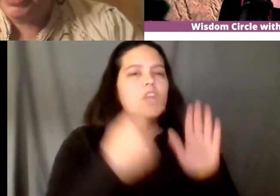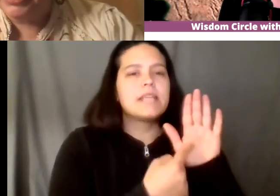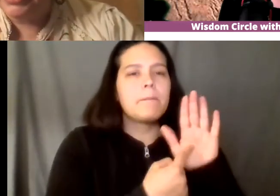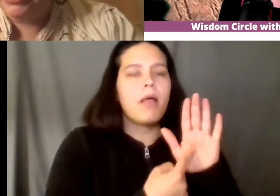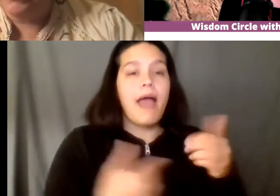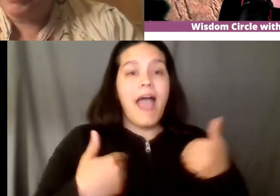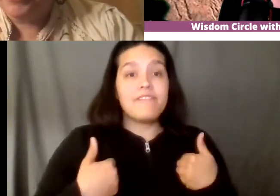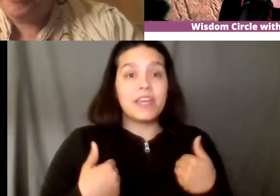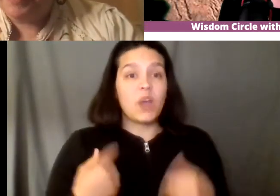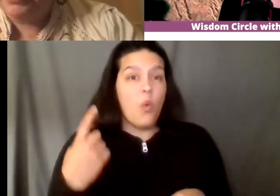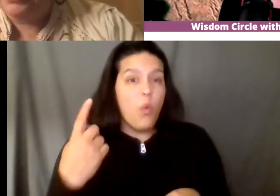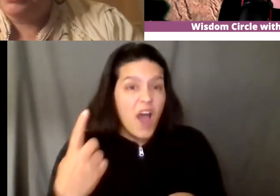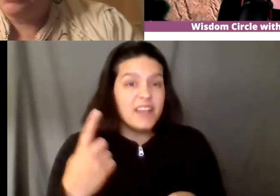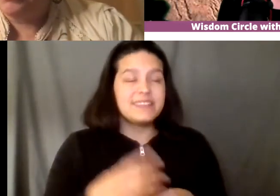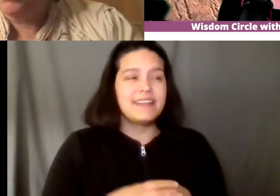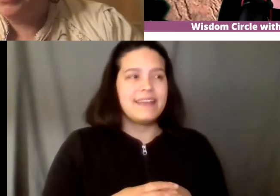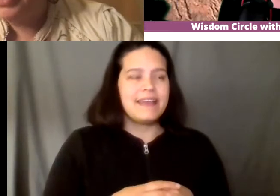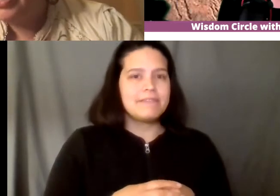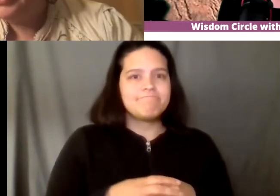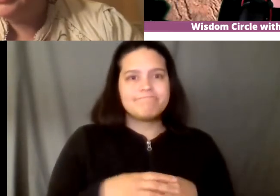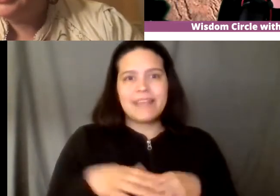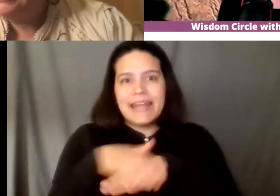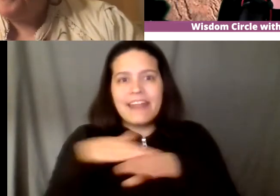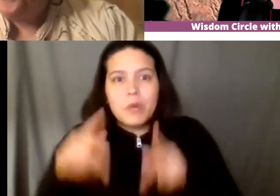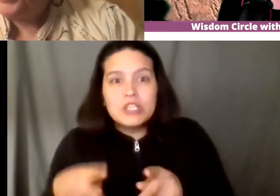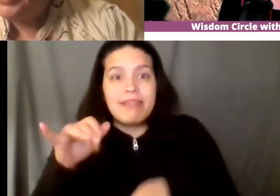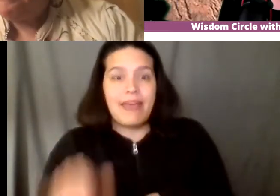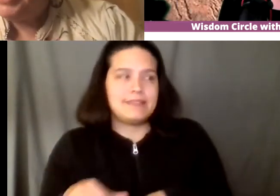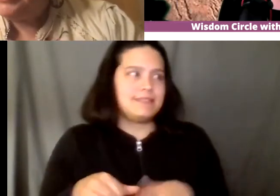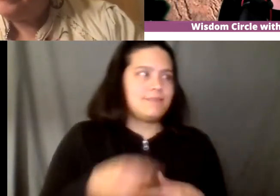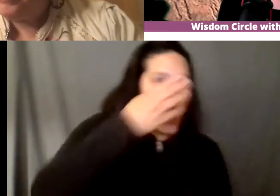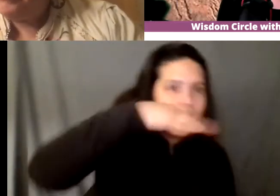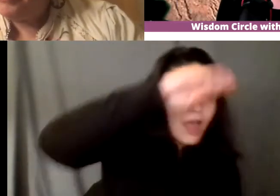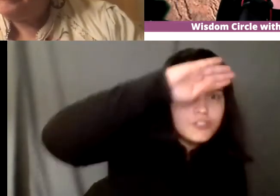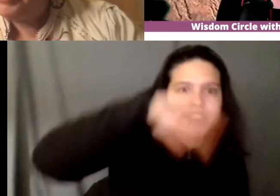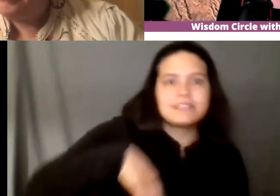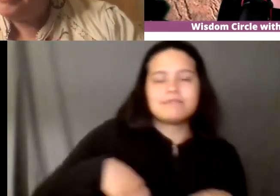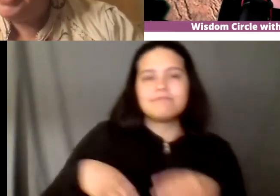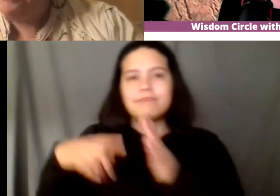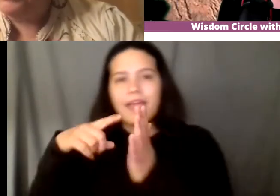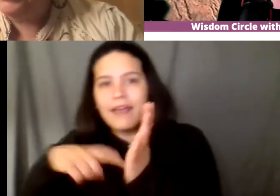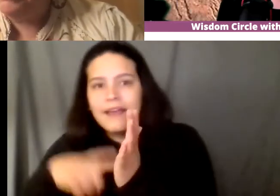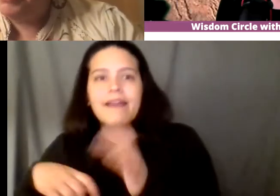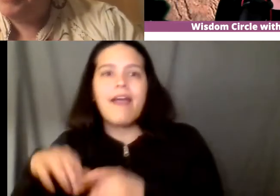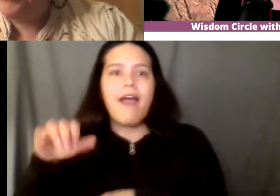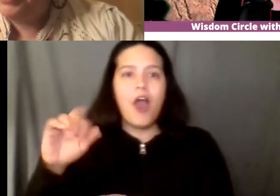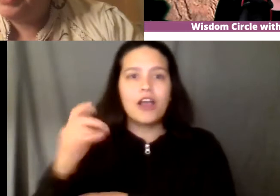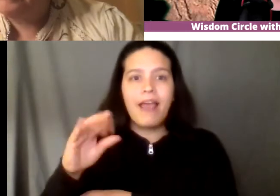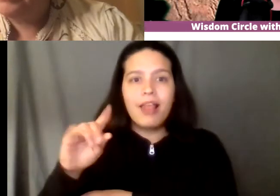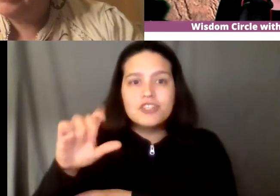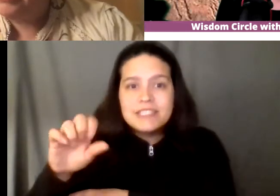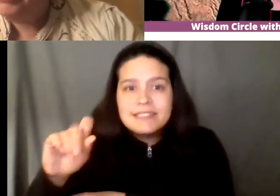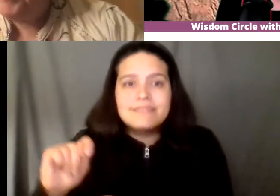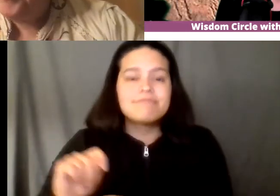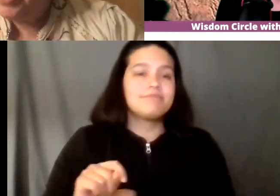an archaeologist or an anthropologist or a sociologist it means that what what we're able to do now i think